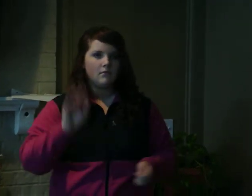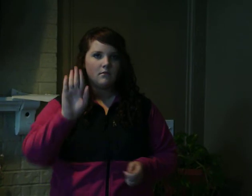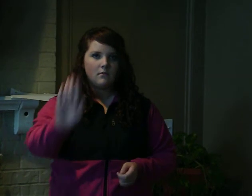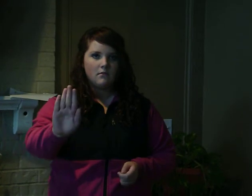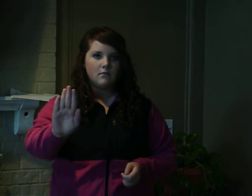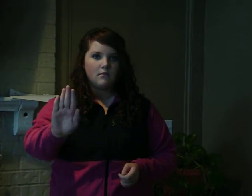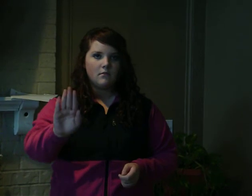your